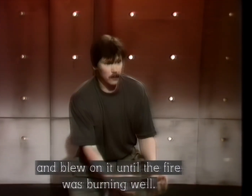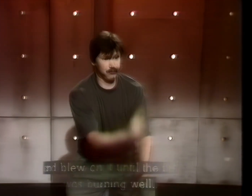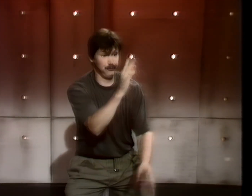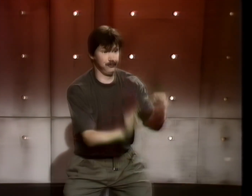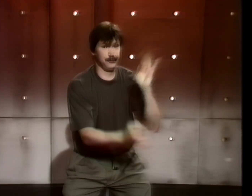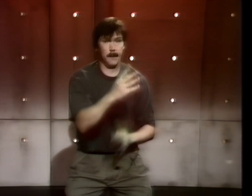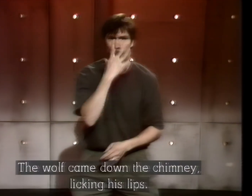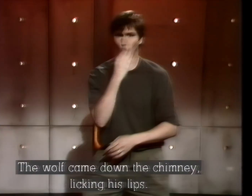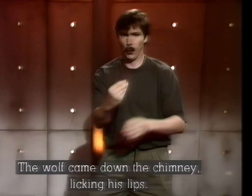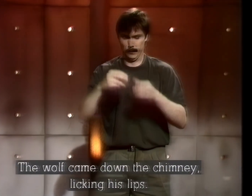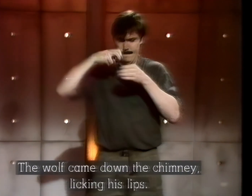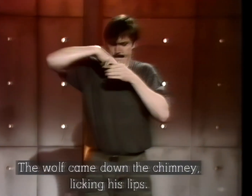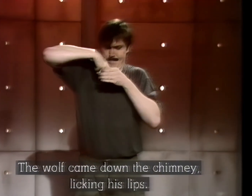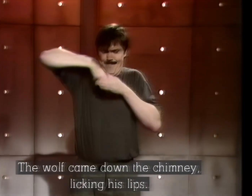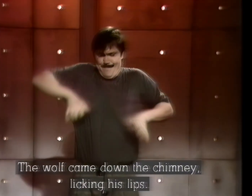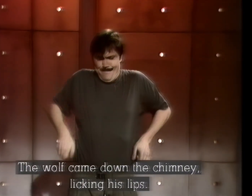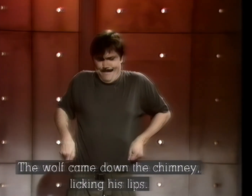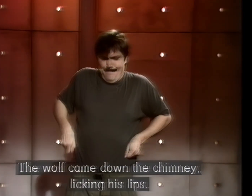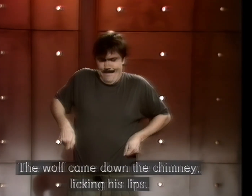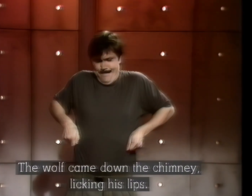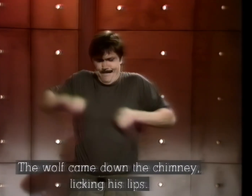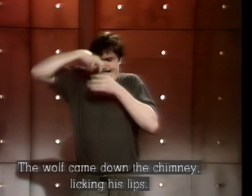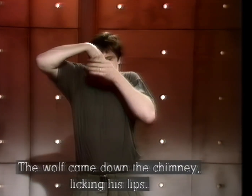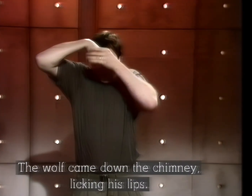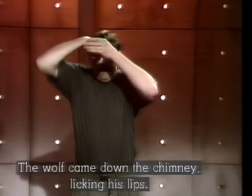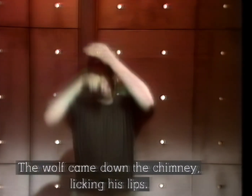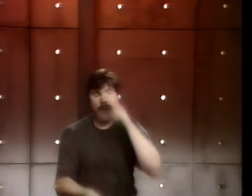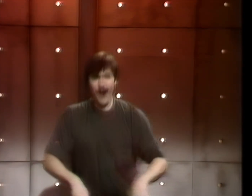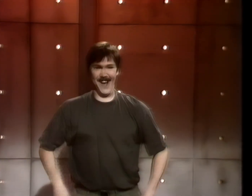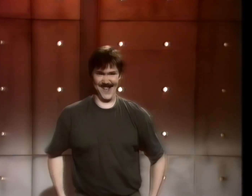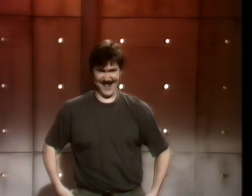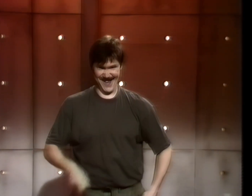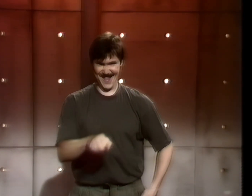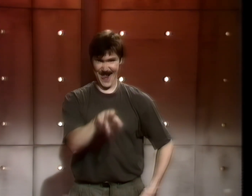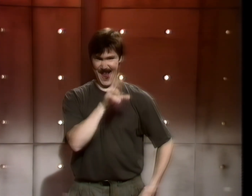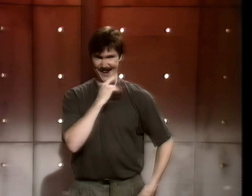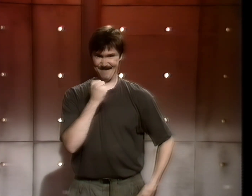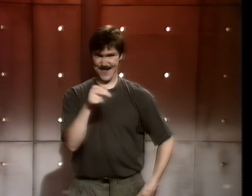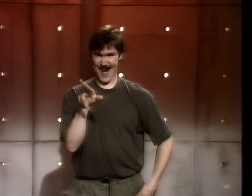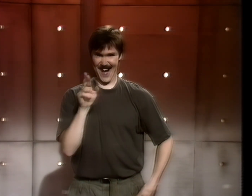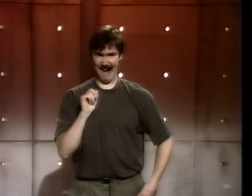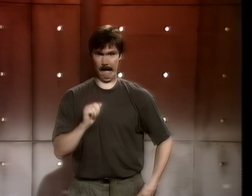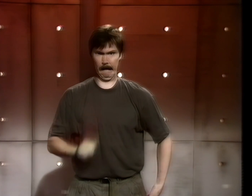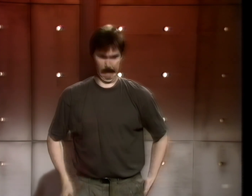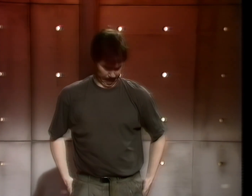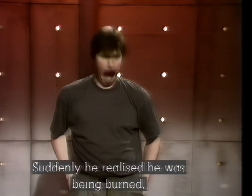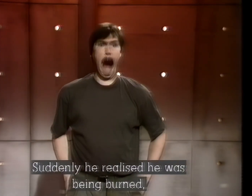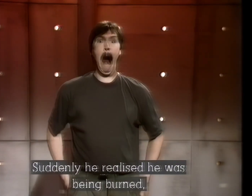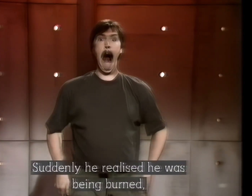waved newspapers at it until the fire was burning well. The wolf climbed up onto the roof and came down the chimney, licking his lips all the way down,